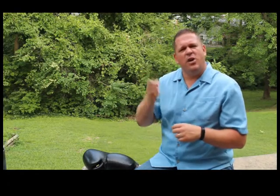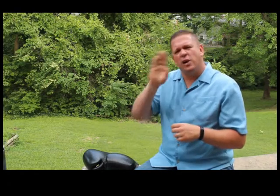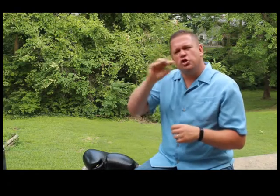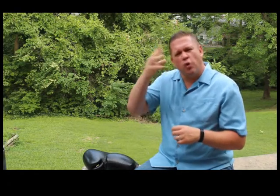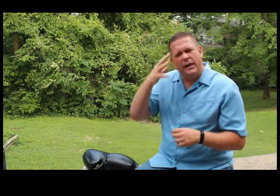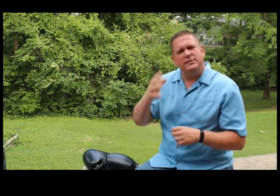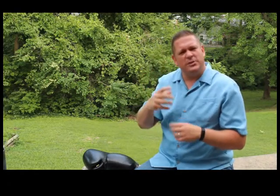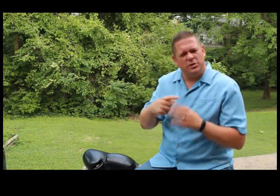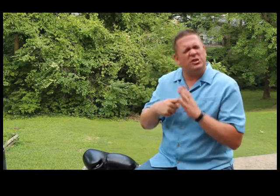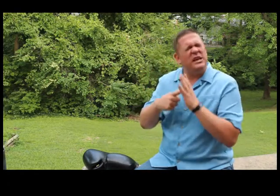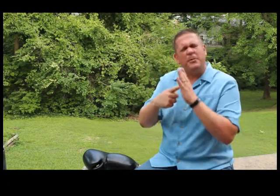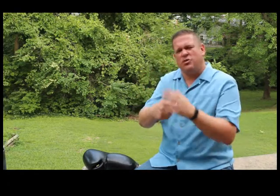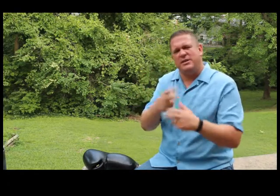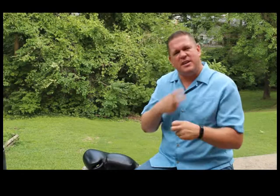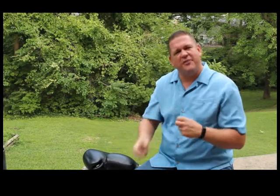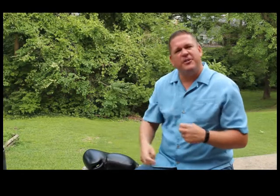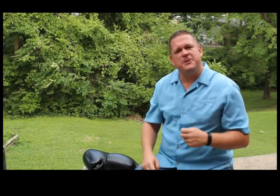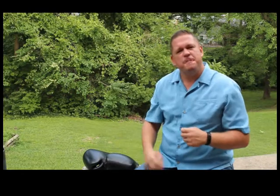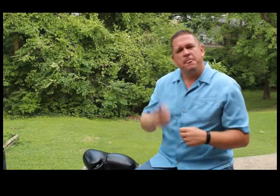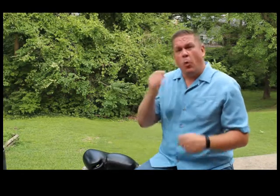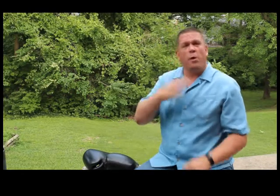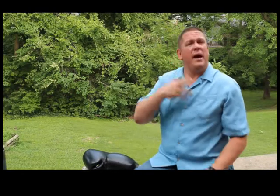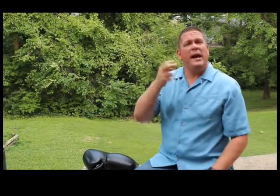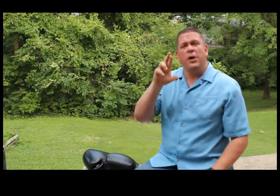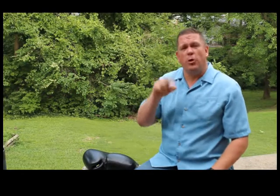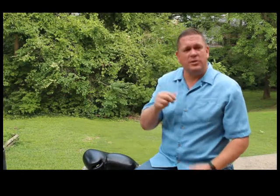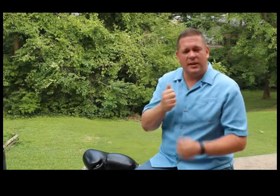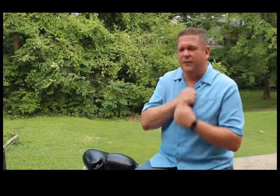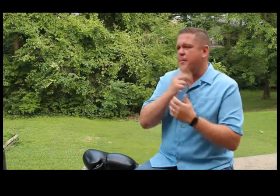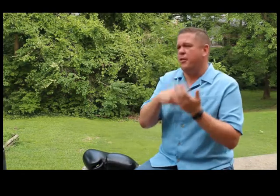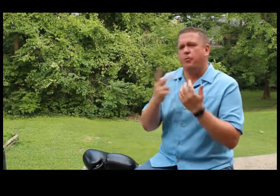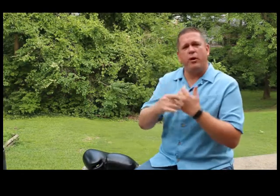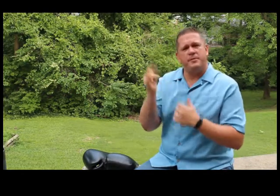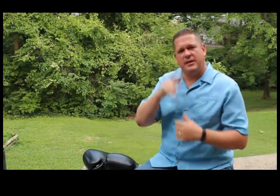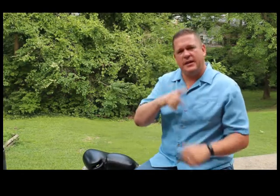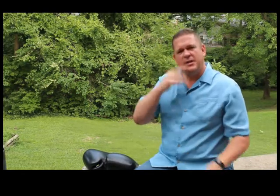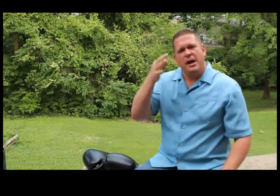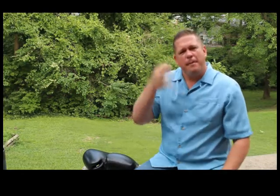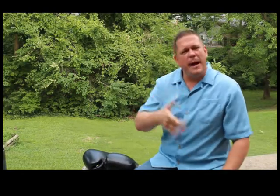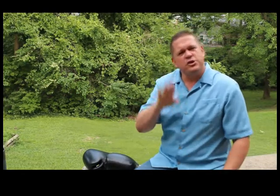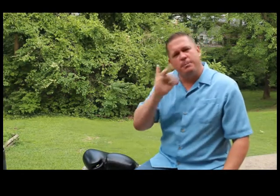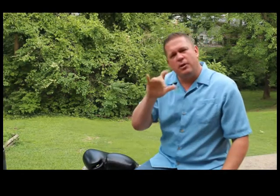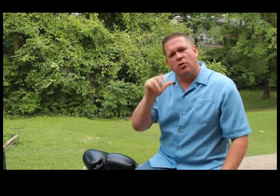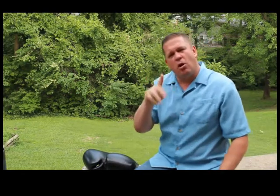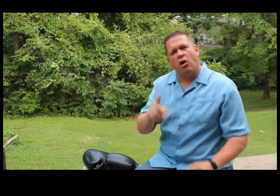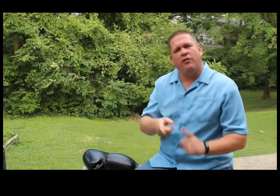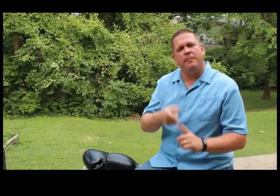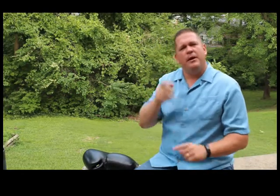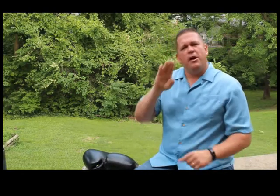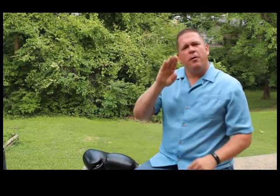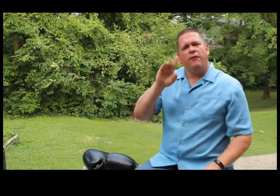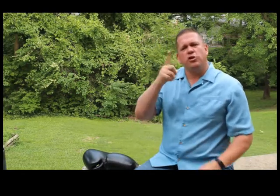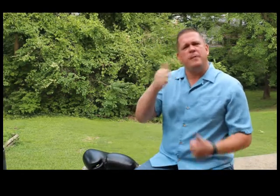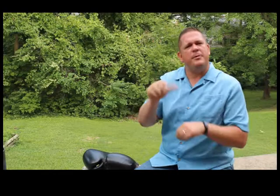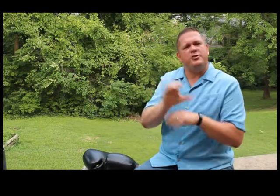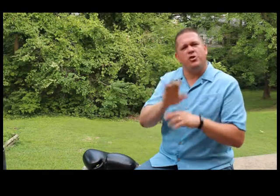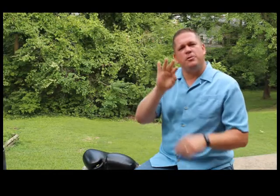God's grace just demonstrates toughness. One of my heroes, and I love that I'm on the program today, is Pastor Bill Clark from First Baptist Church in